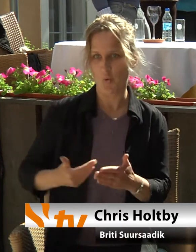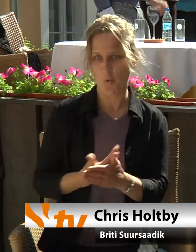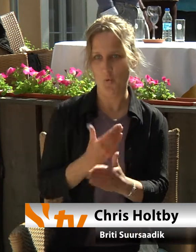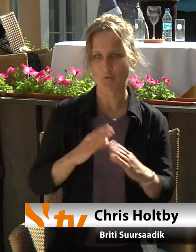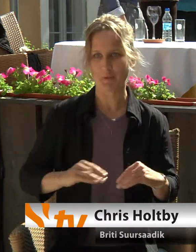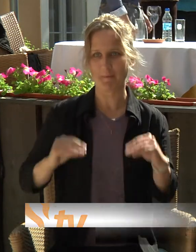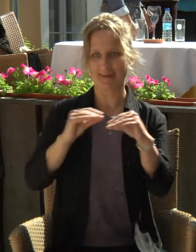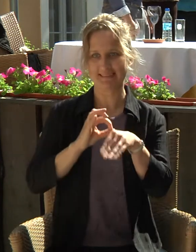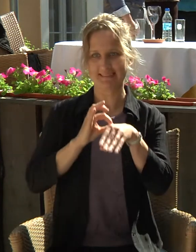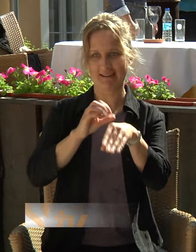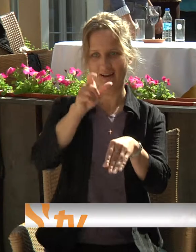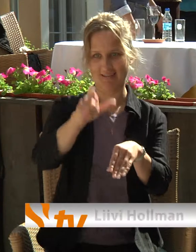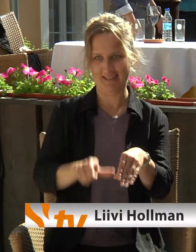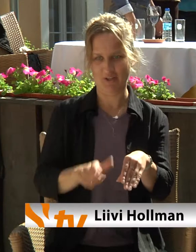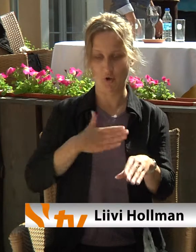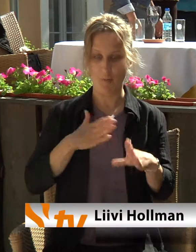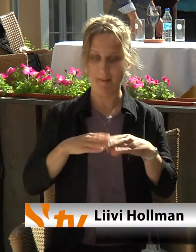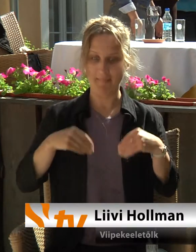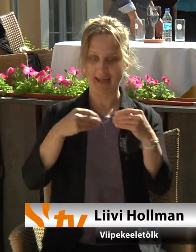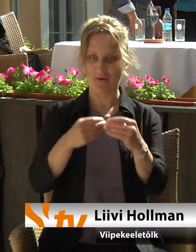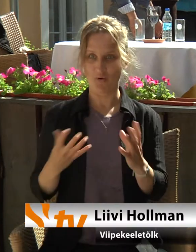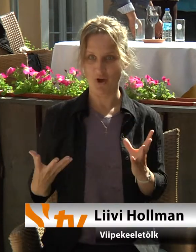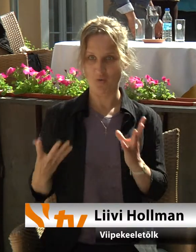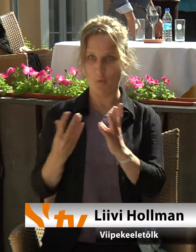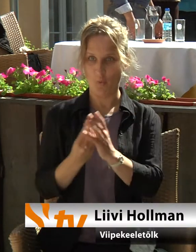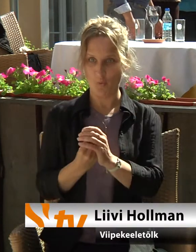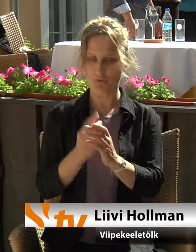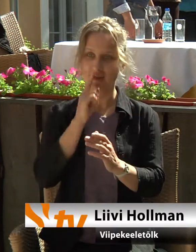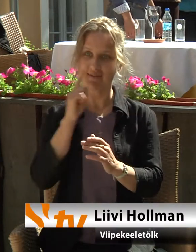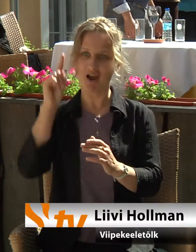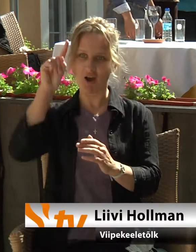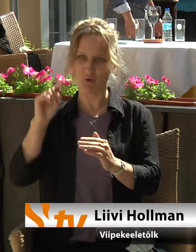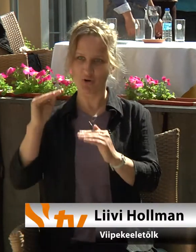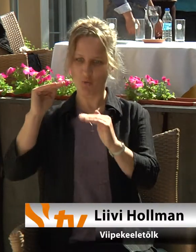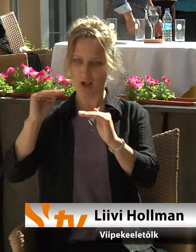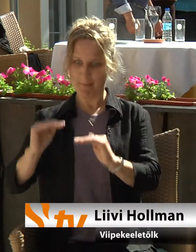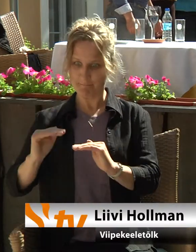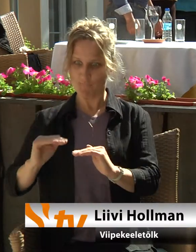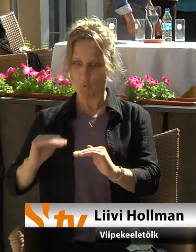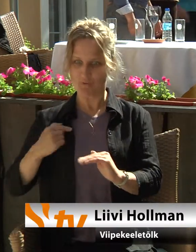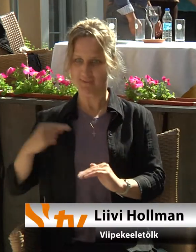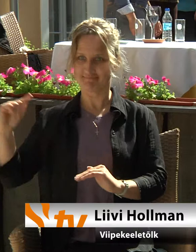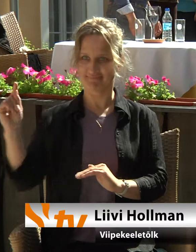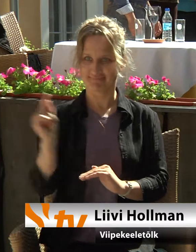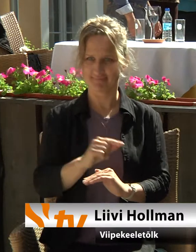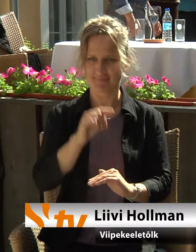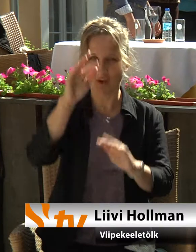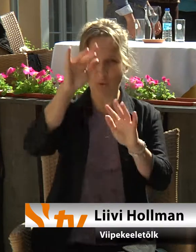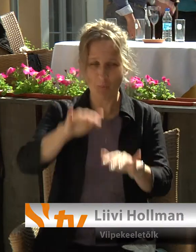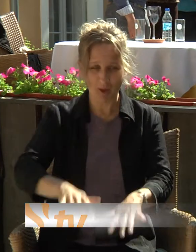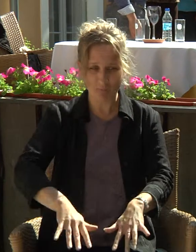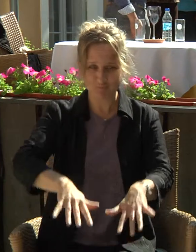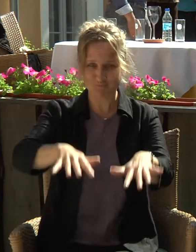I arrived with my family at the end of January in the depth of the snow and now we are here